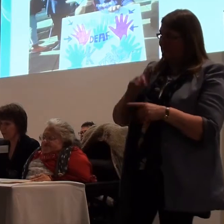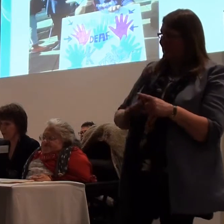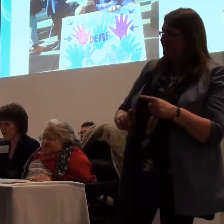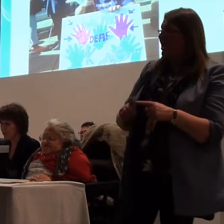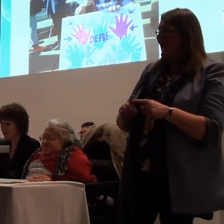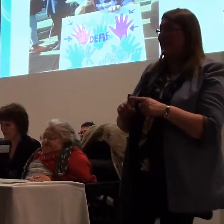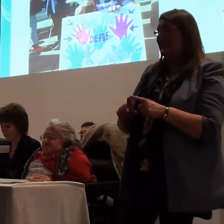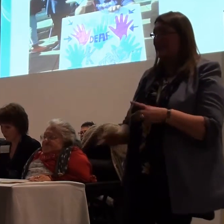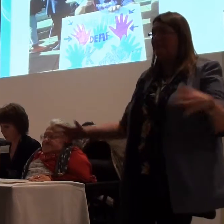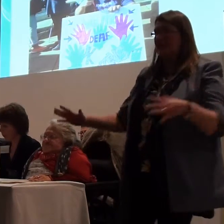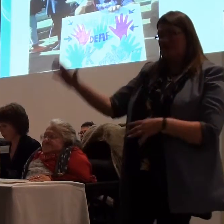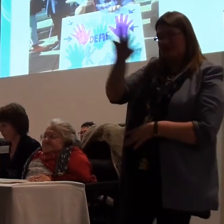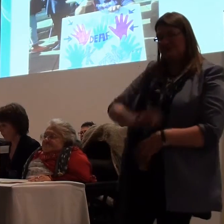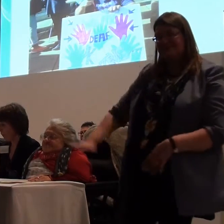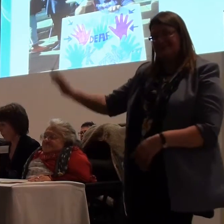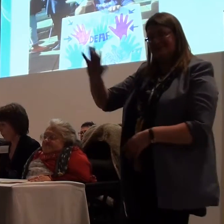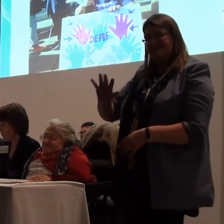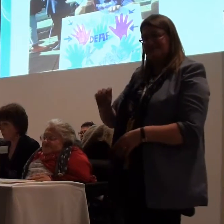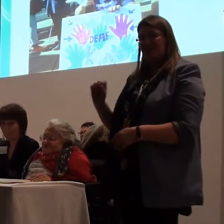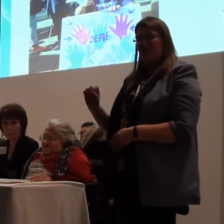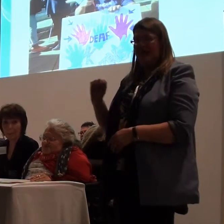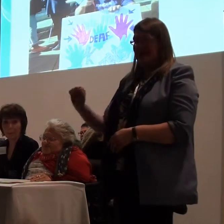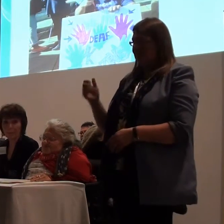and half the time with deaf people across the region